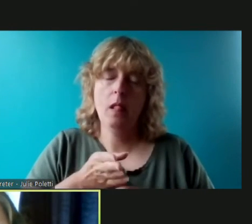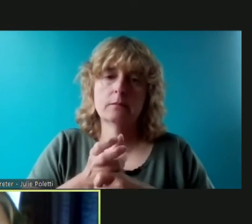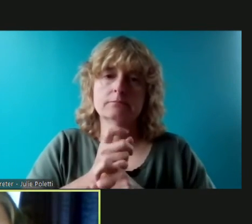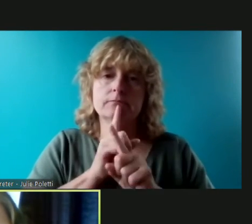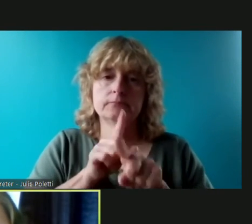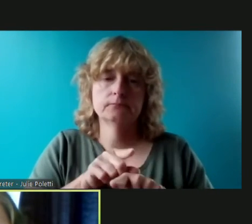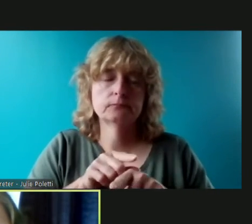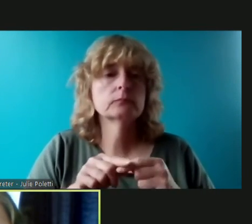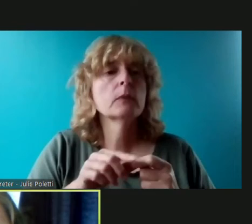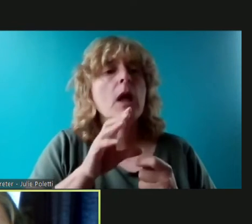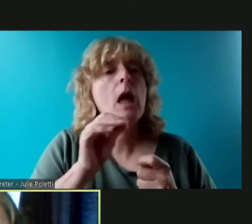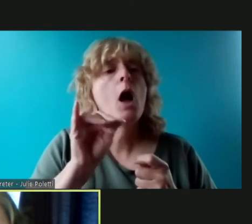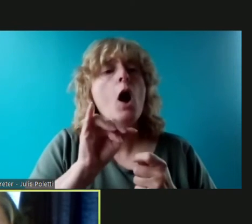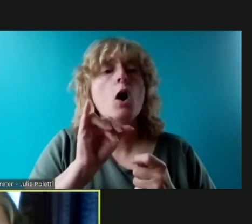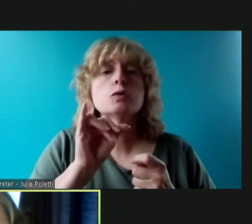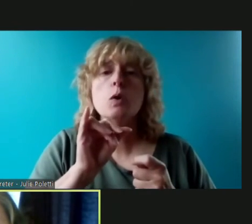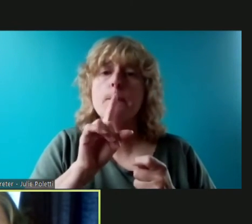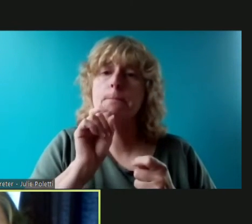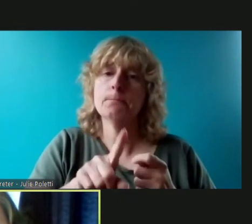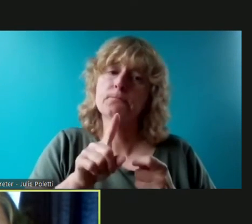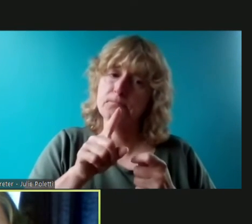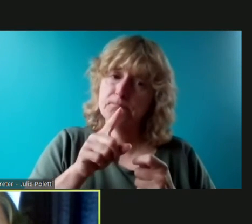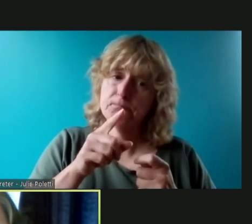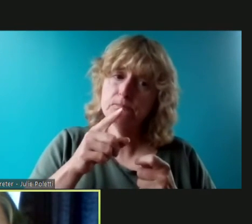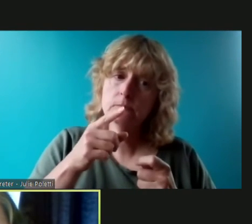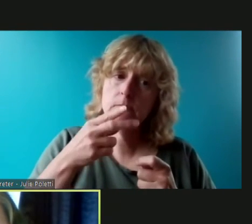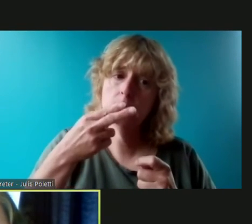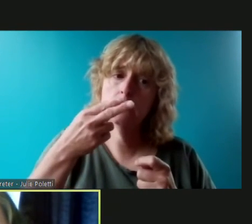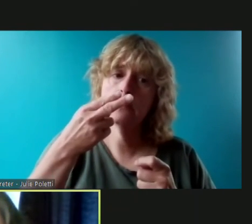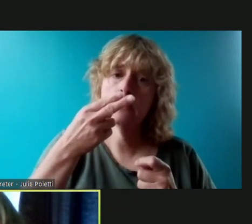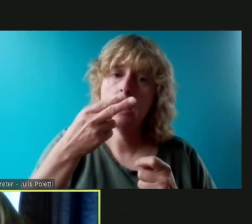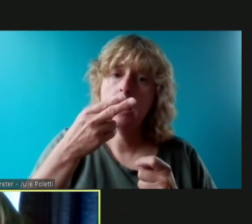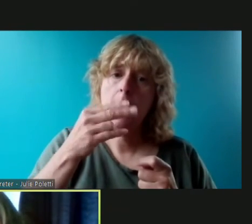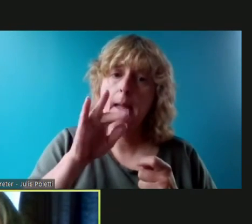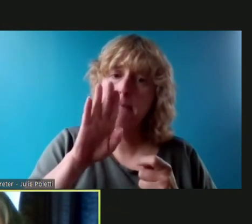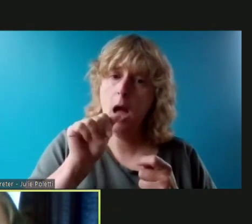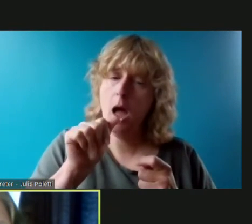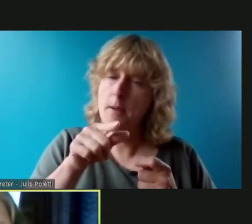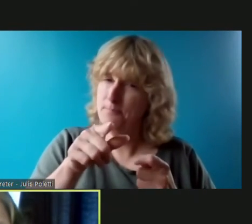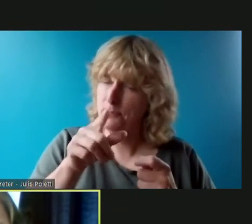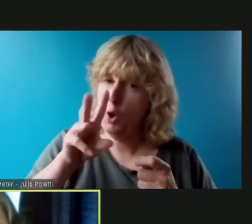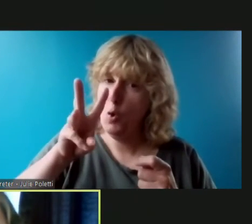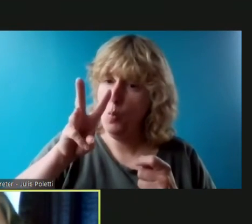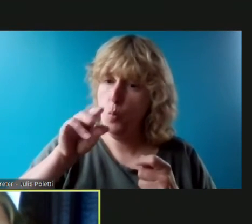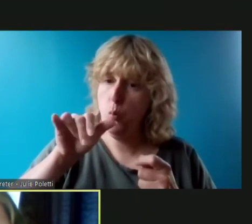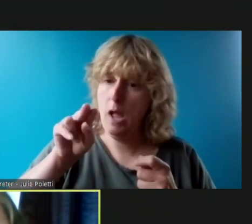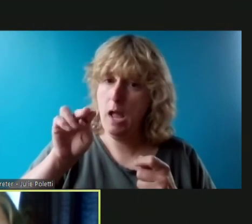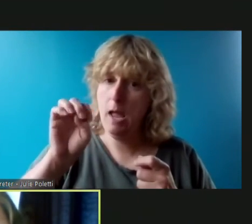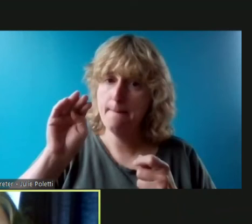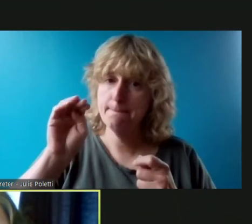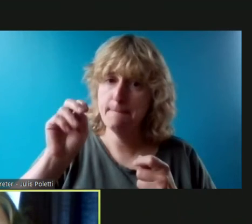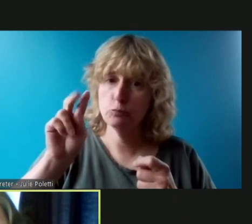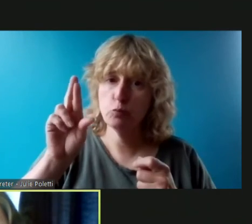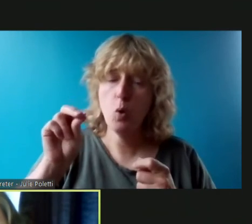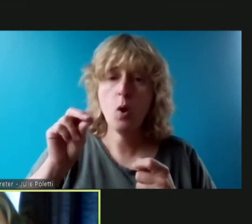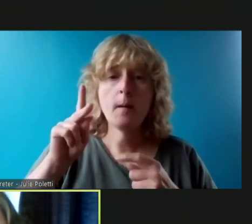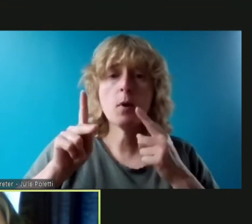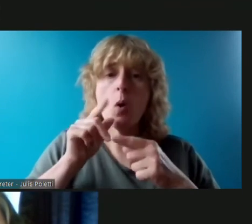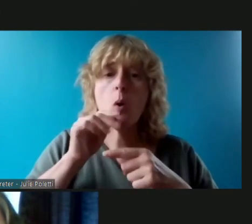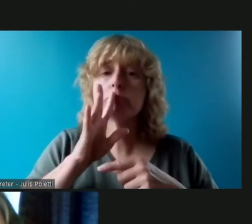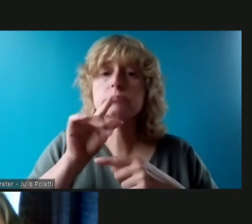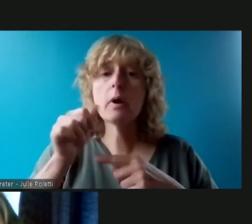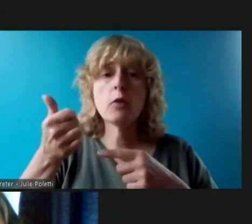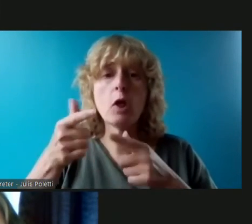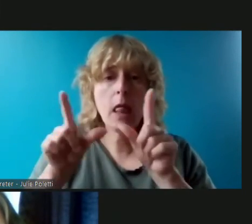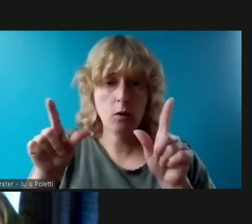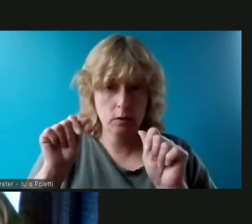does does wayne metro have a bilingual line yes they